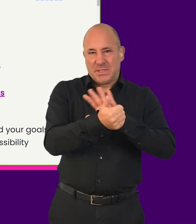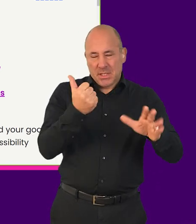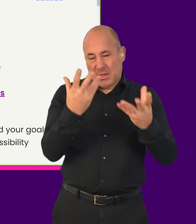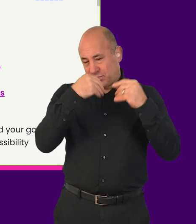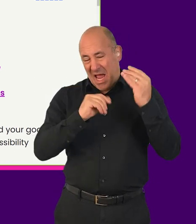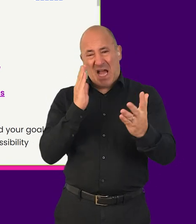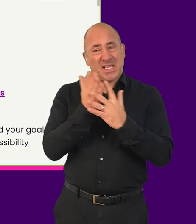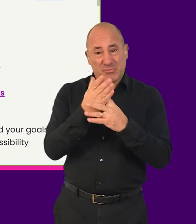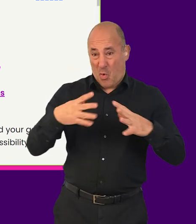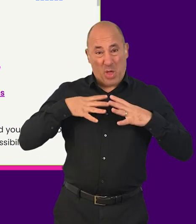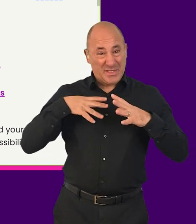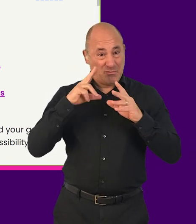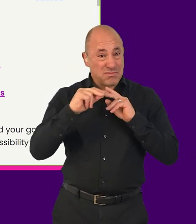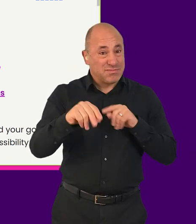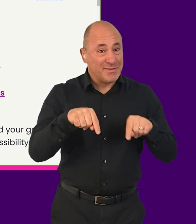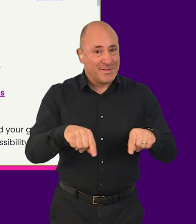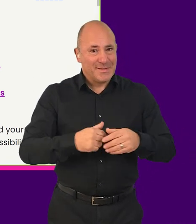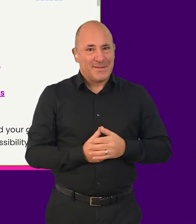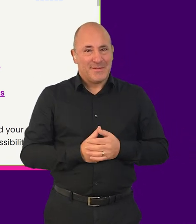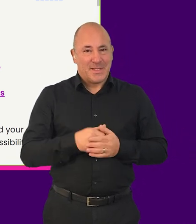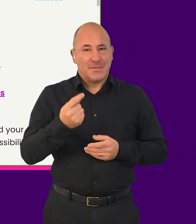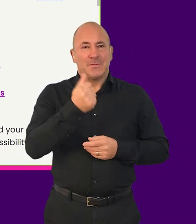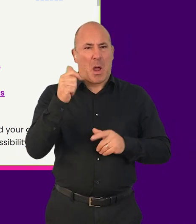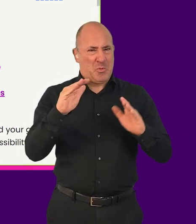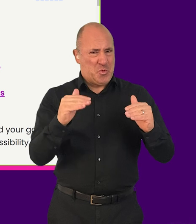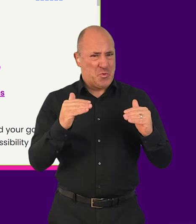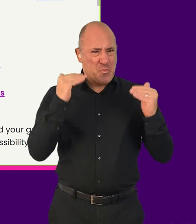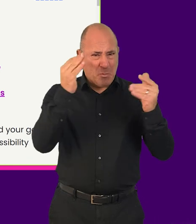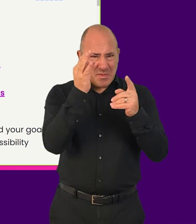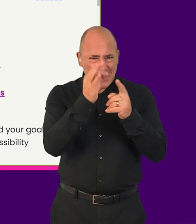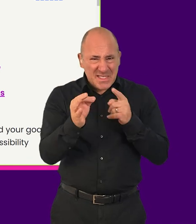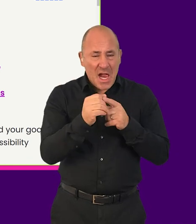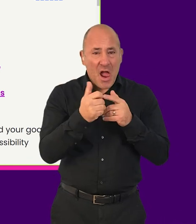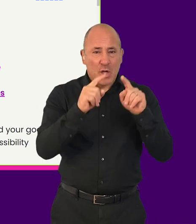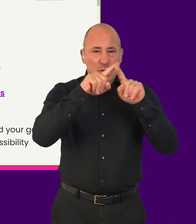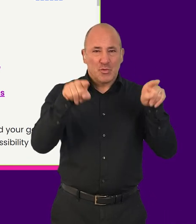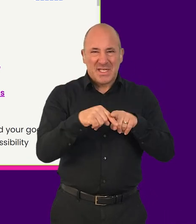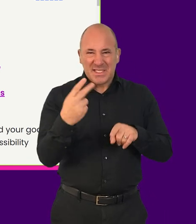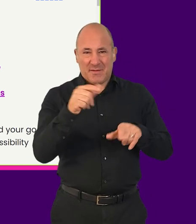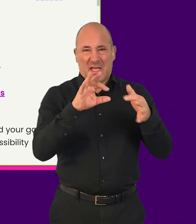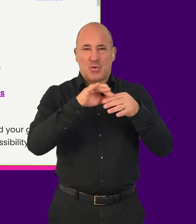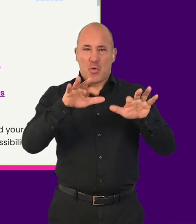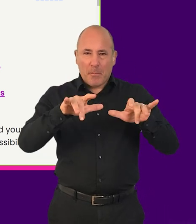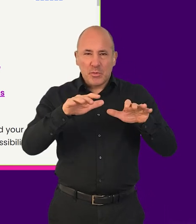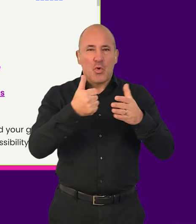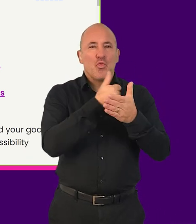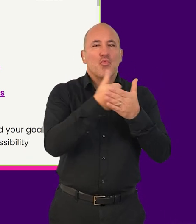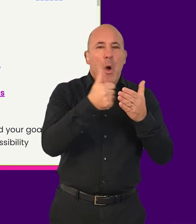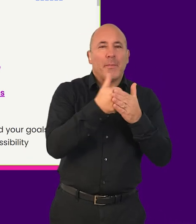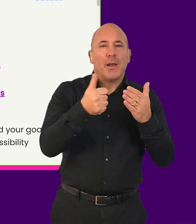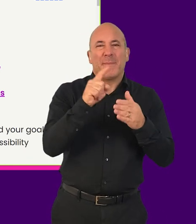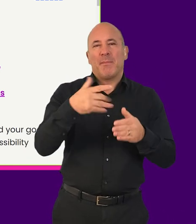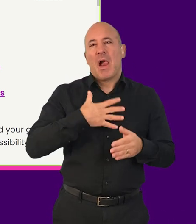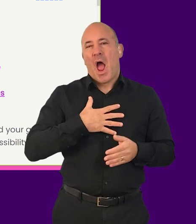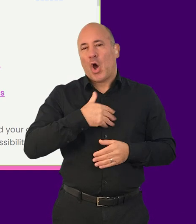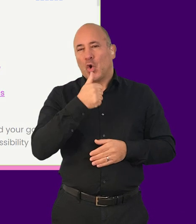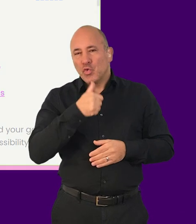These are some of the high-level details about desktop screen readers, and common strategies that people browsing with a desktop screen reader use.